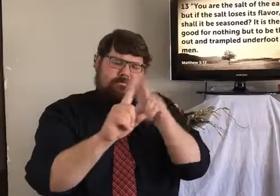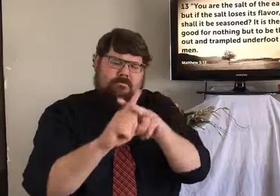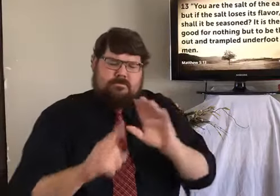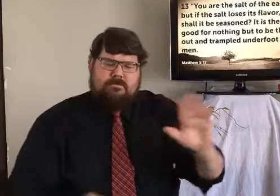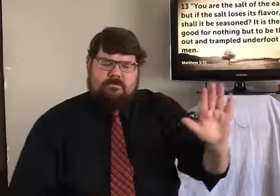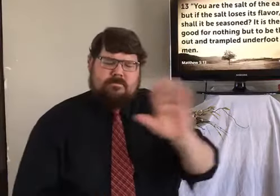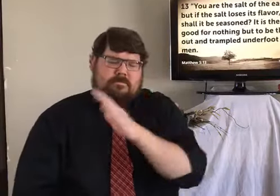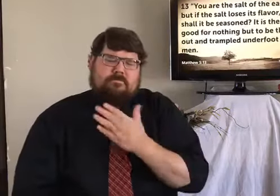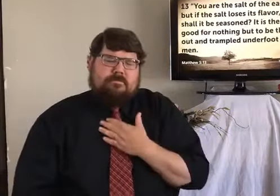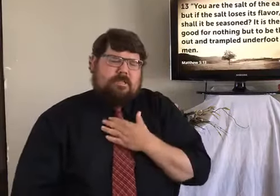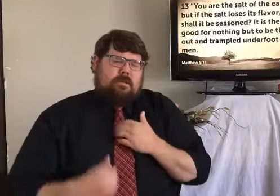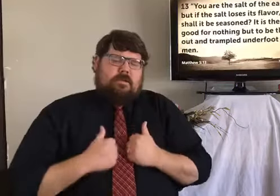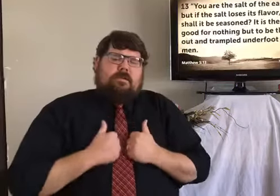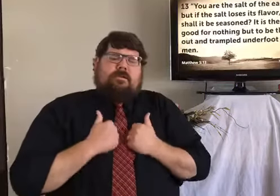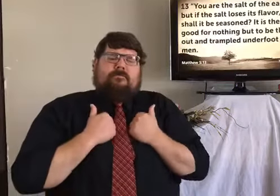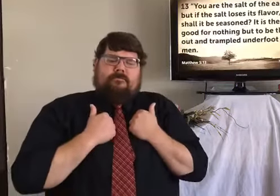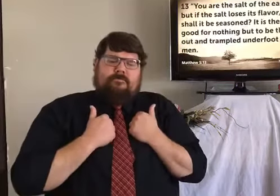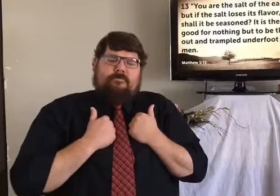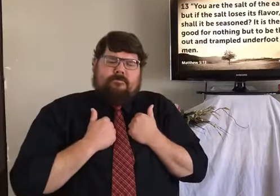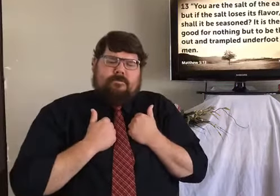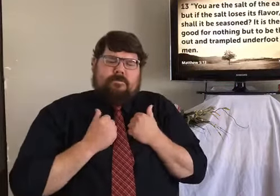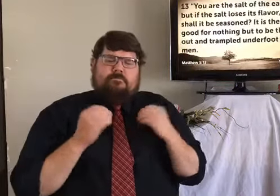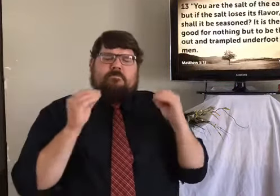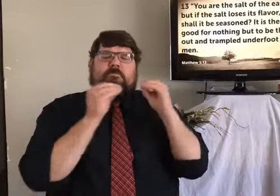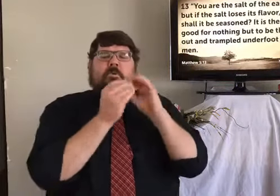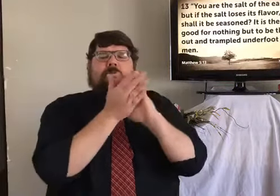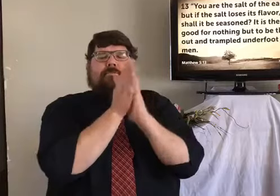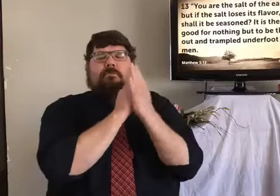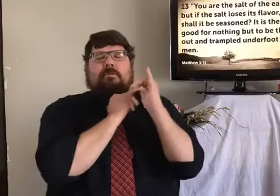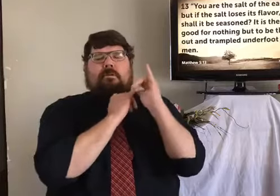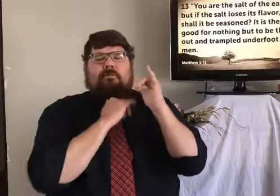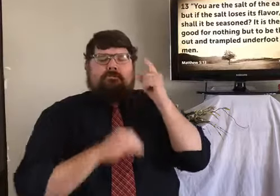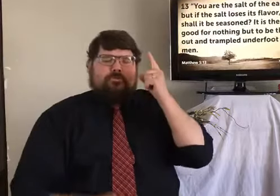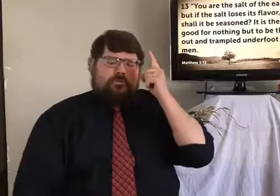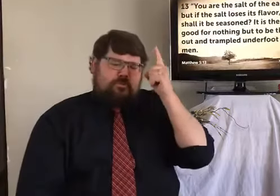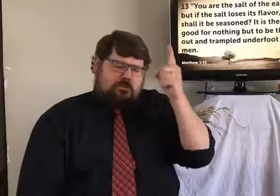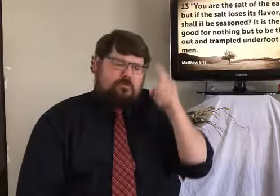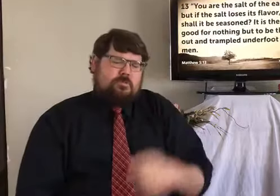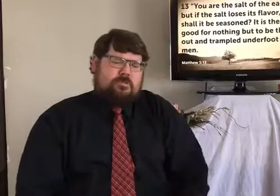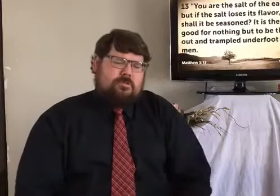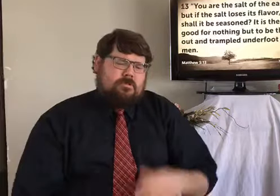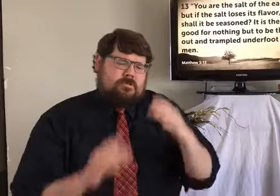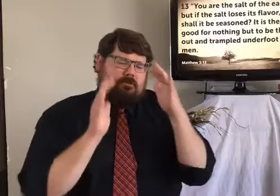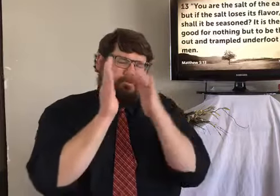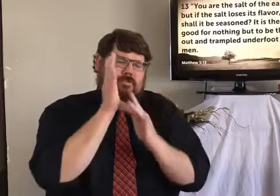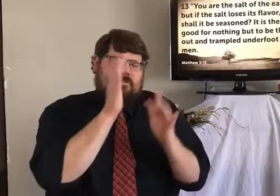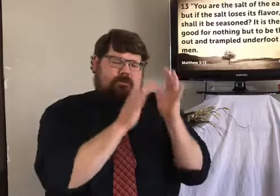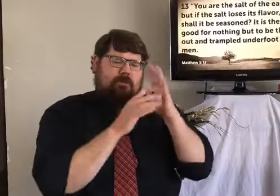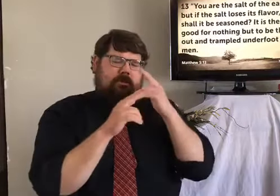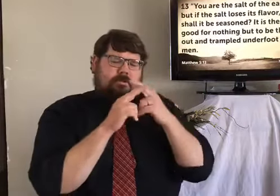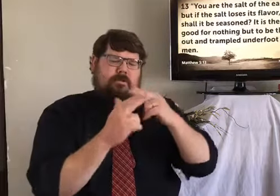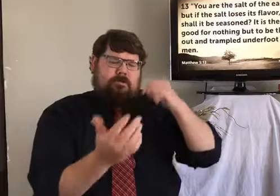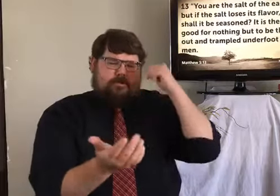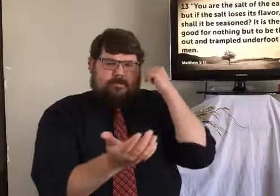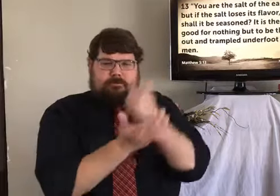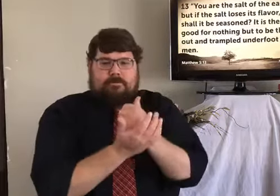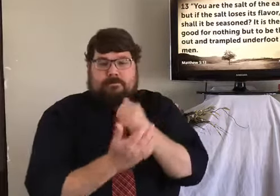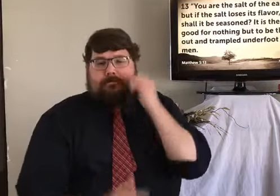I pray that you would help me to preach the word clearly and apply it to our lives so that we can become more like you. In Jesus'